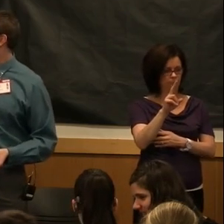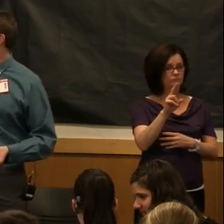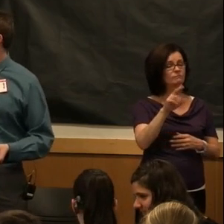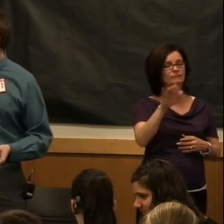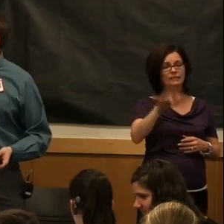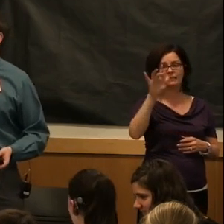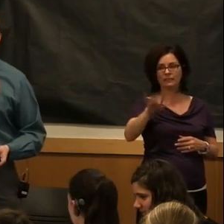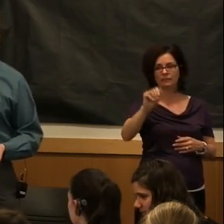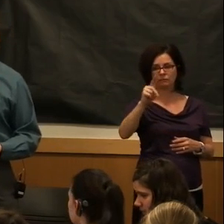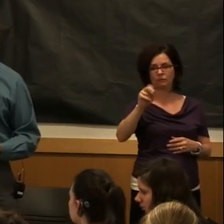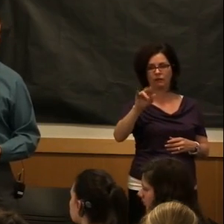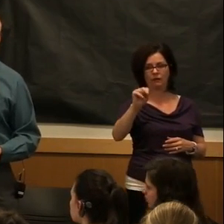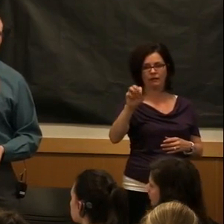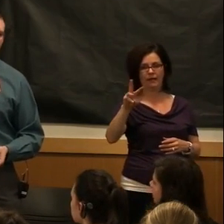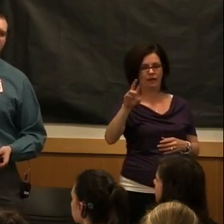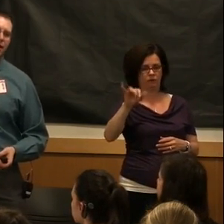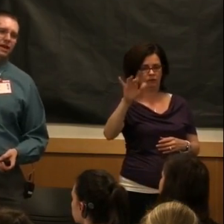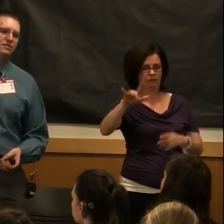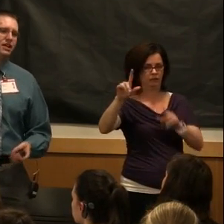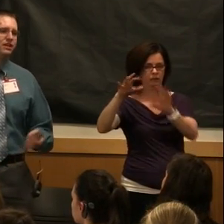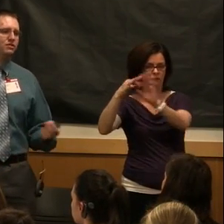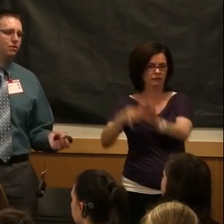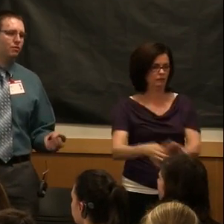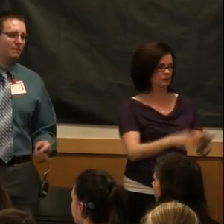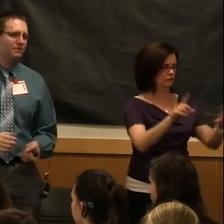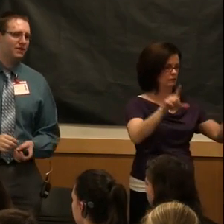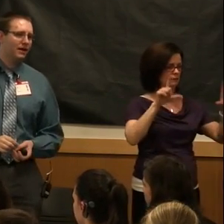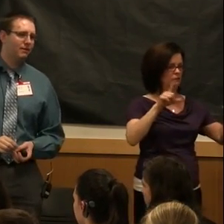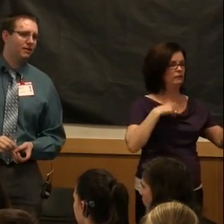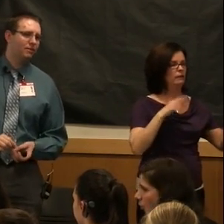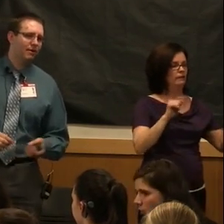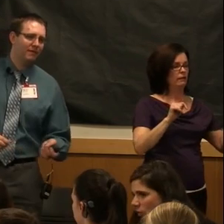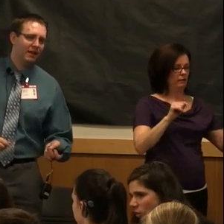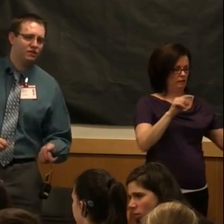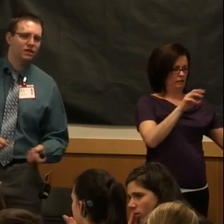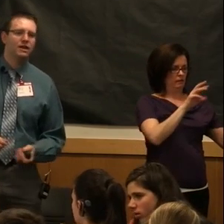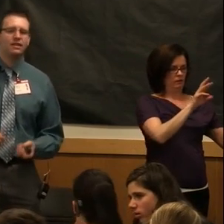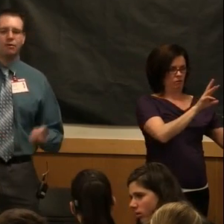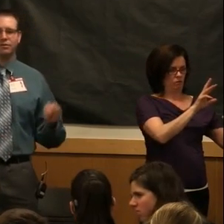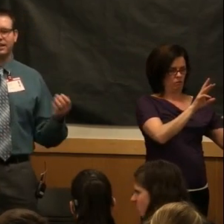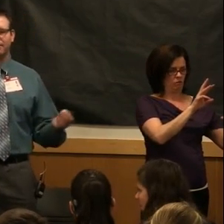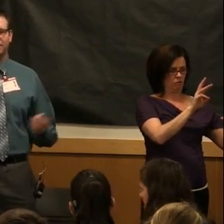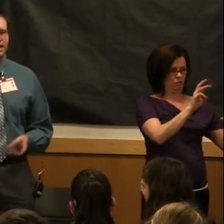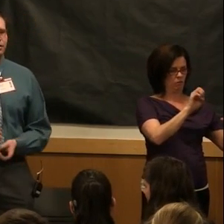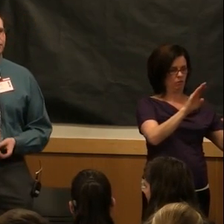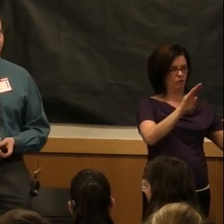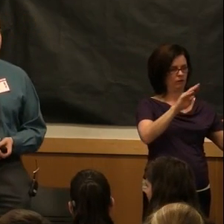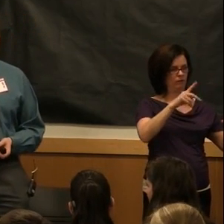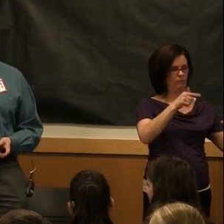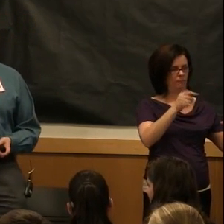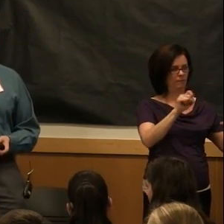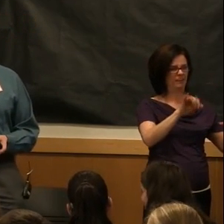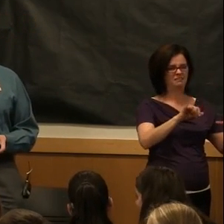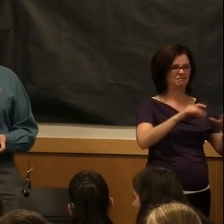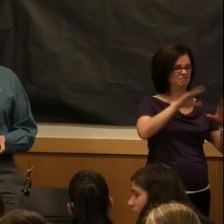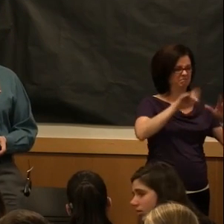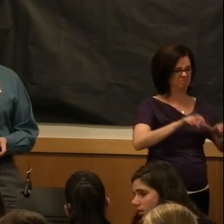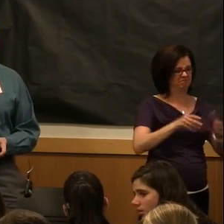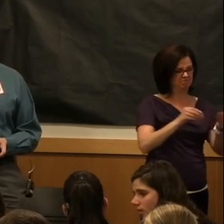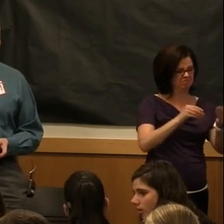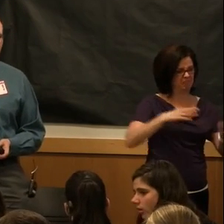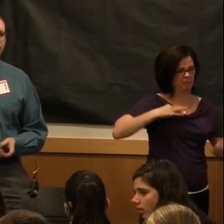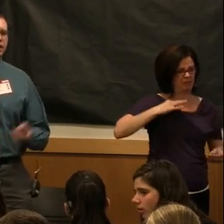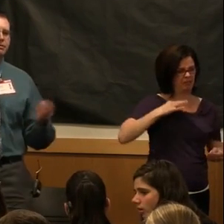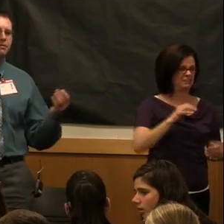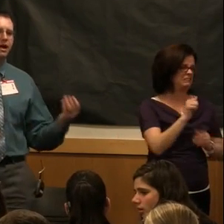You click on the Apply Now button. That's right there. It'll take you to a website and a webpage that will take about 10 or 15 minutes to fill out an